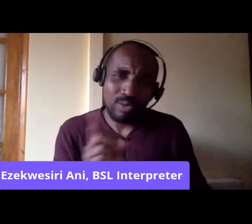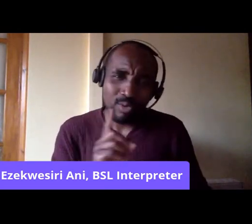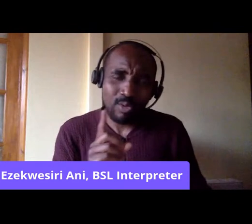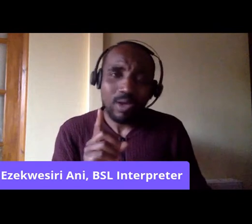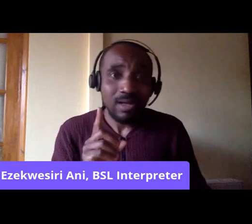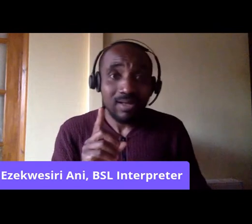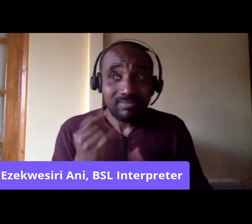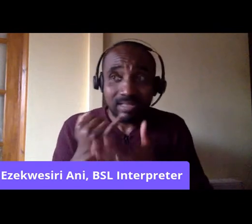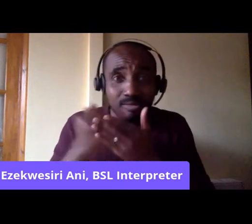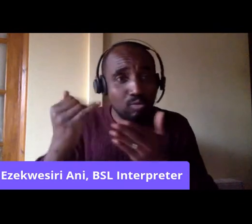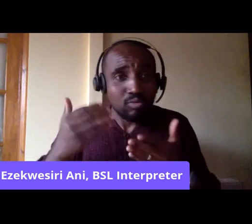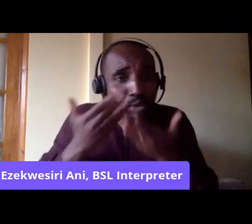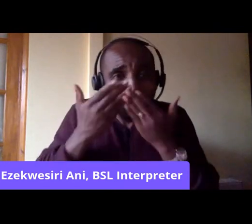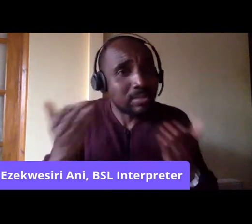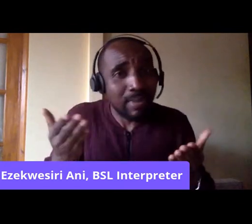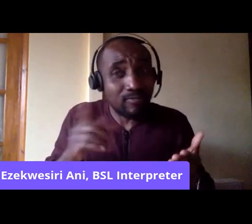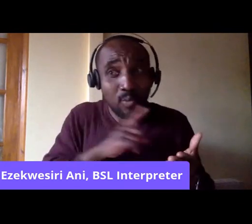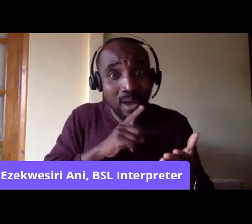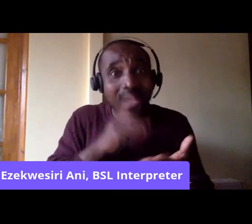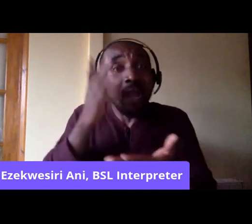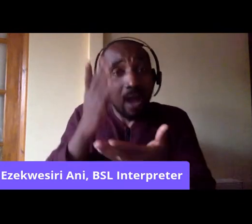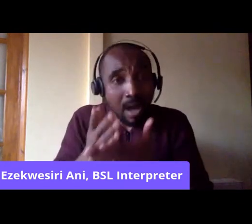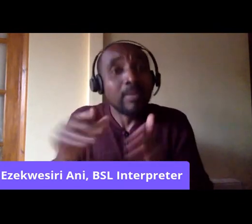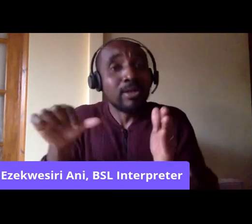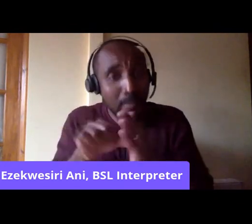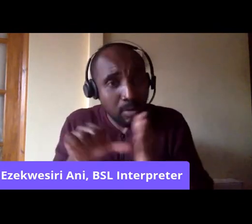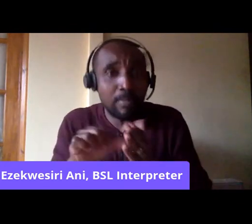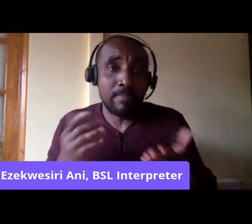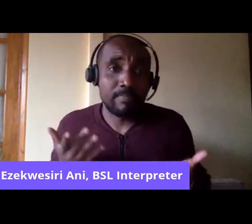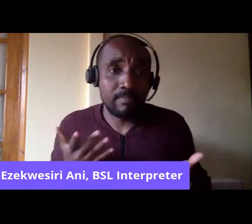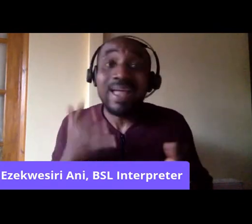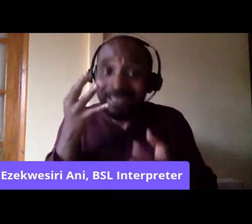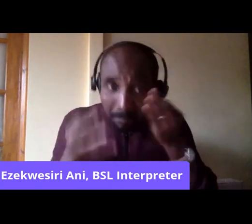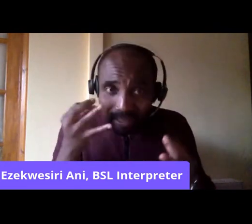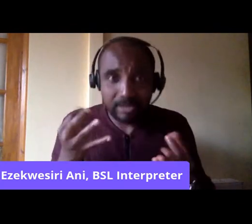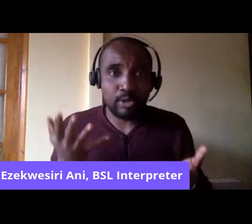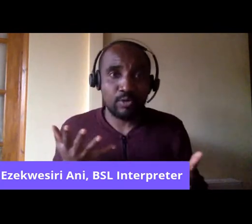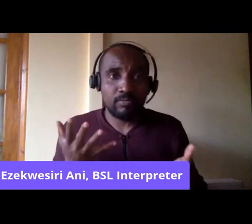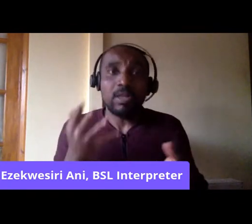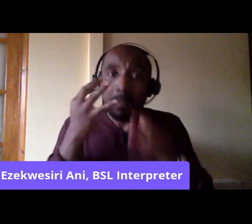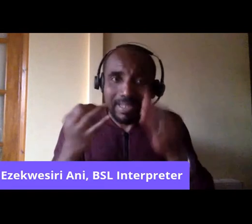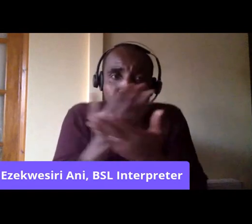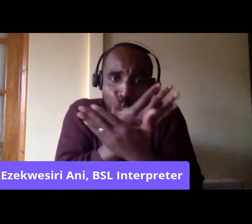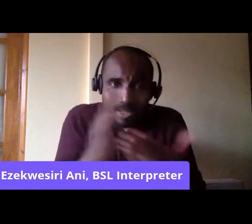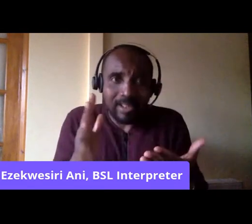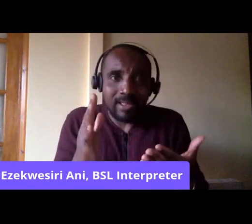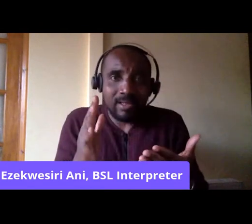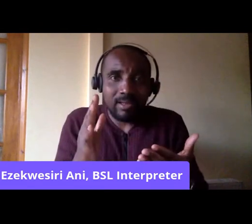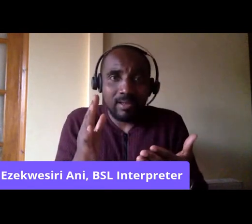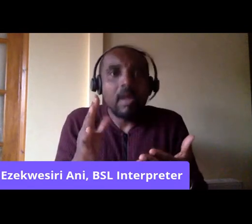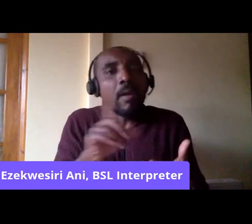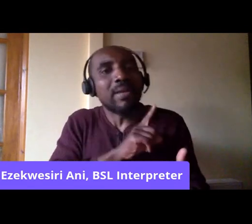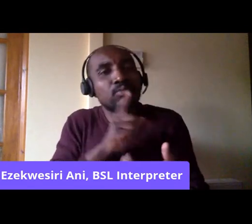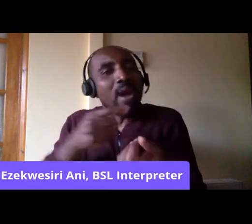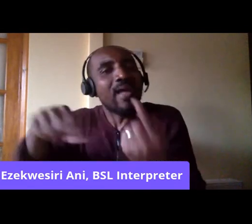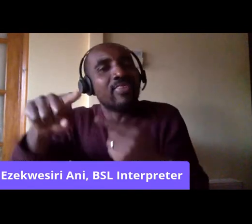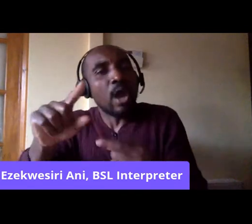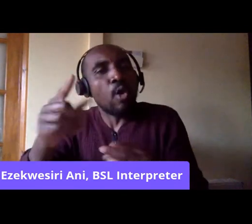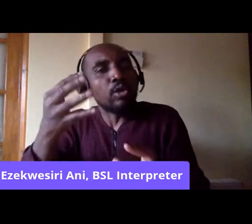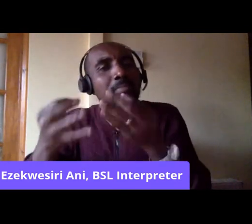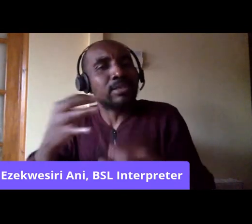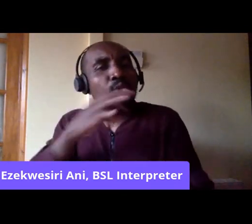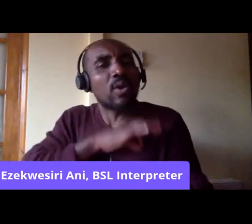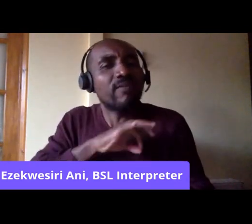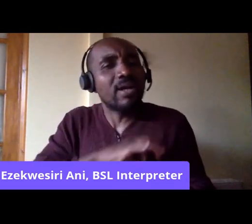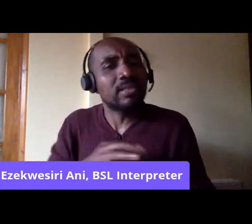because it weaponizes a very real problem for the purpose of political gain. And we also have to recognize